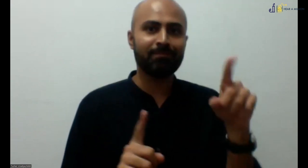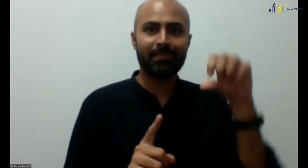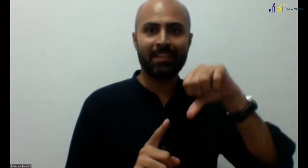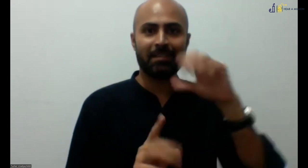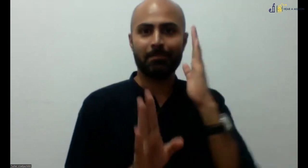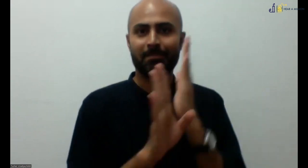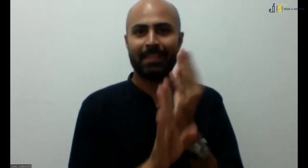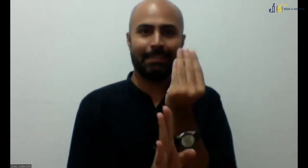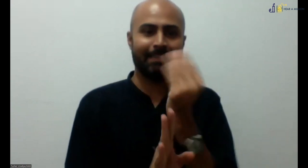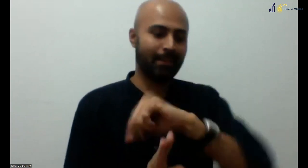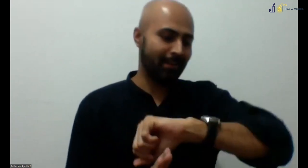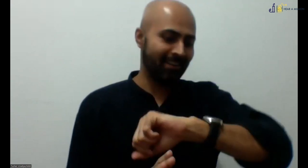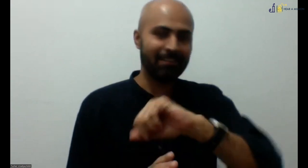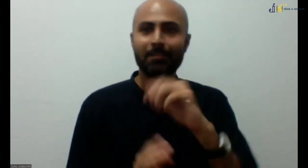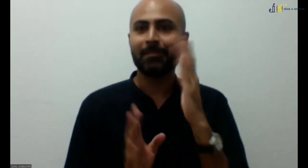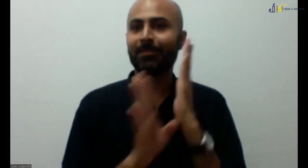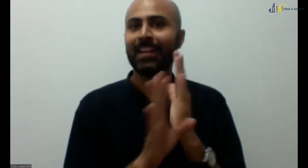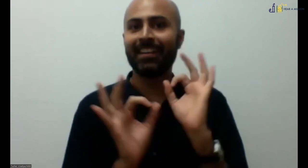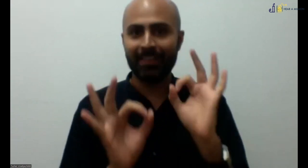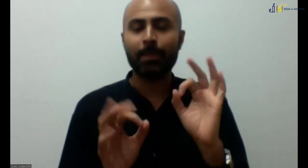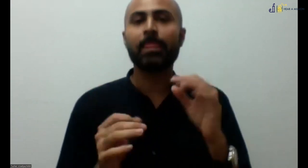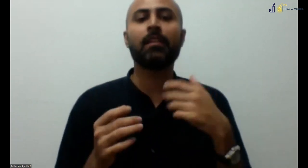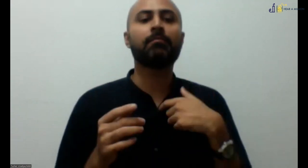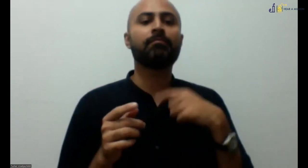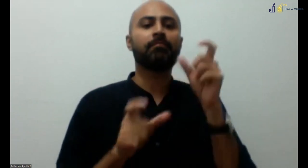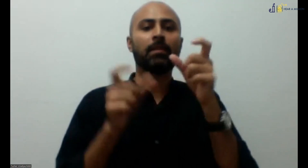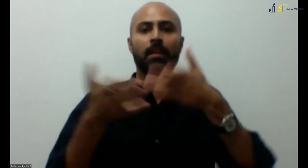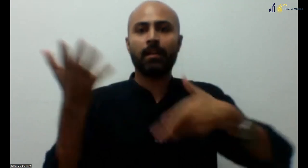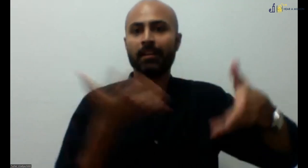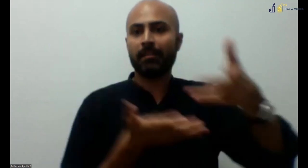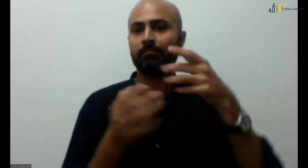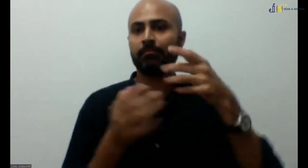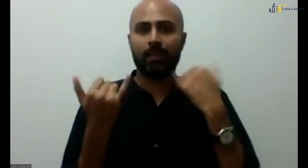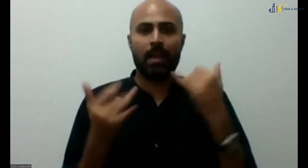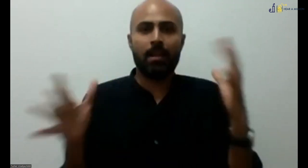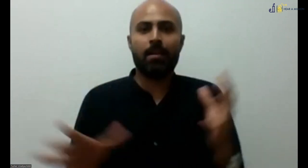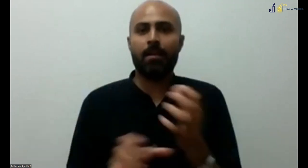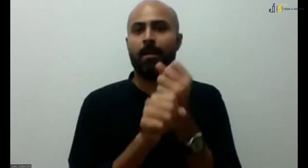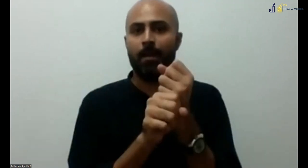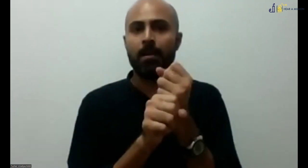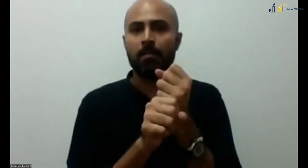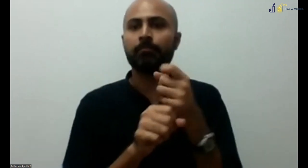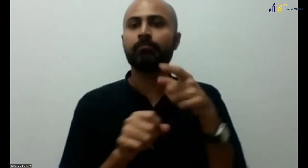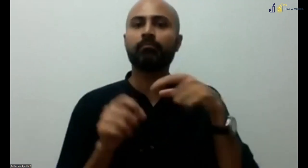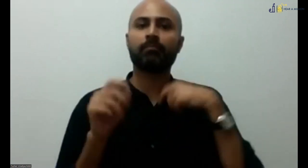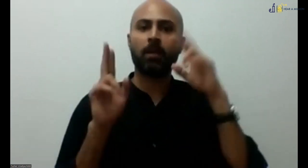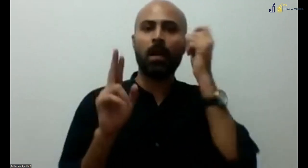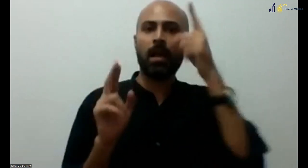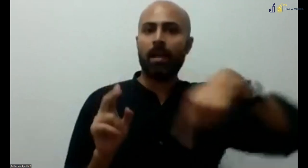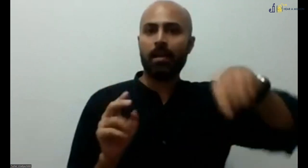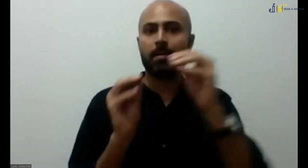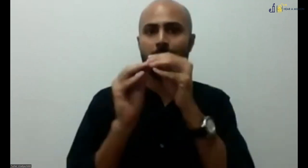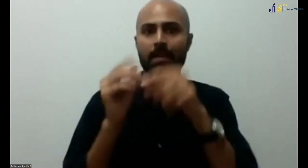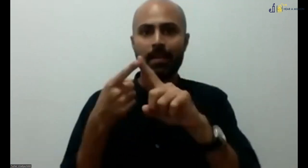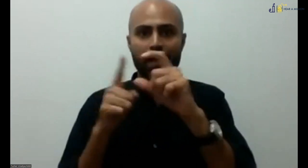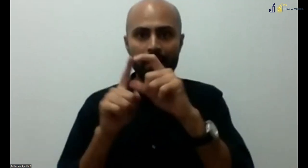So we started at 7.30 and we, it's nine and we are on time. I would just like